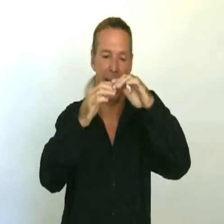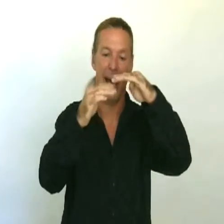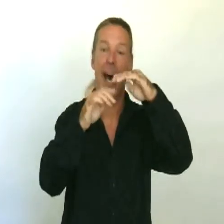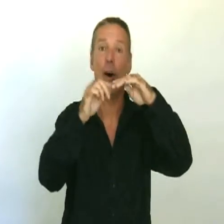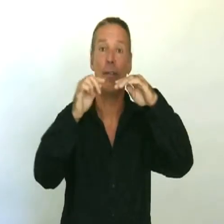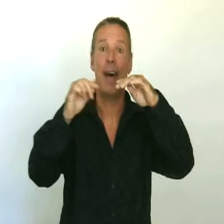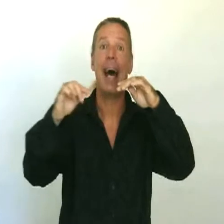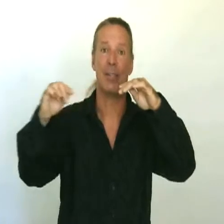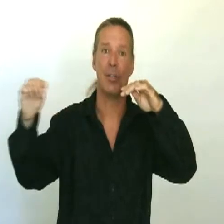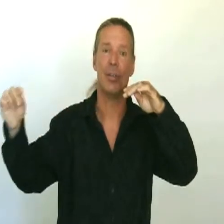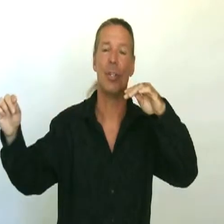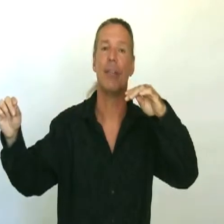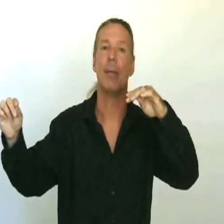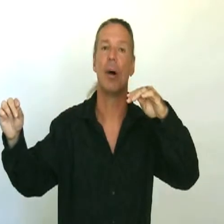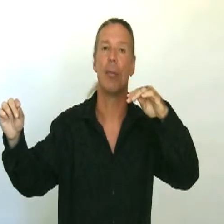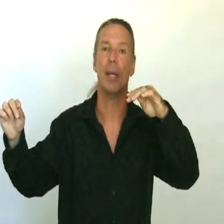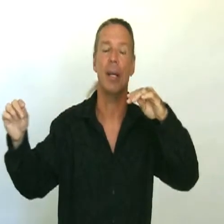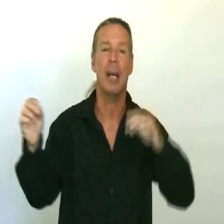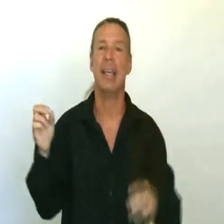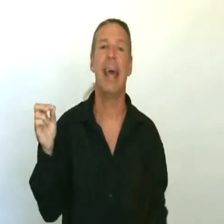How fast should the vibrato be? Yeah.